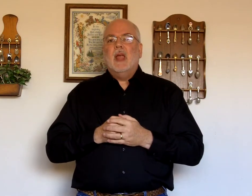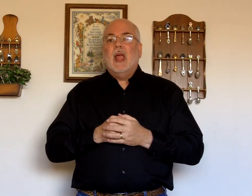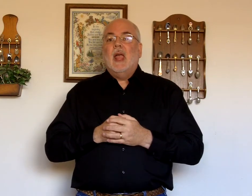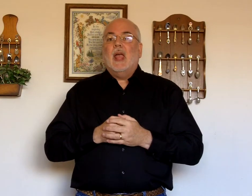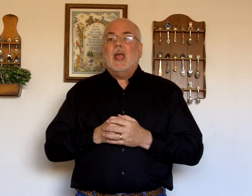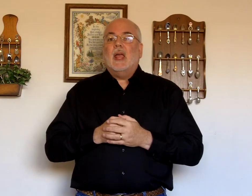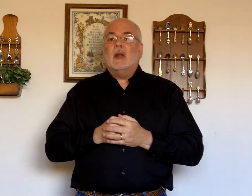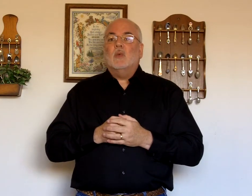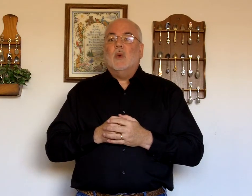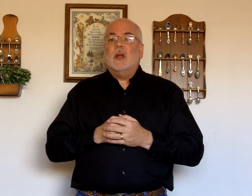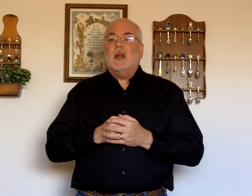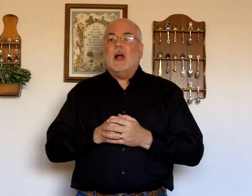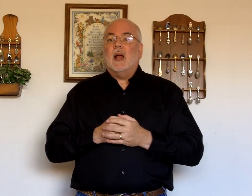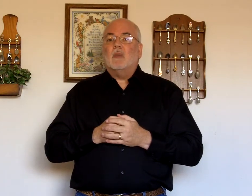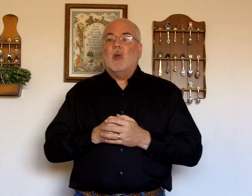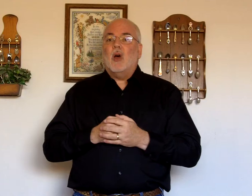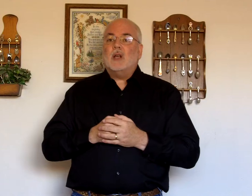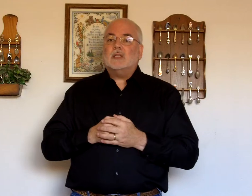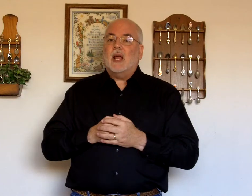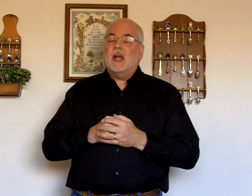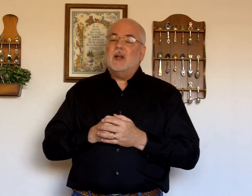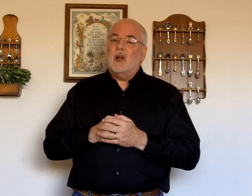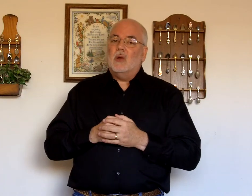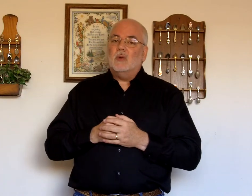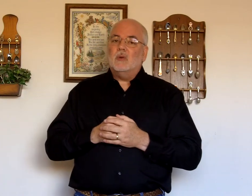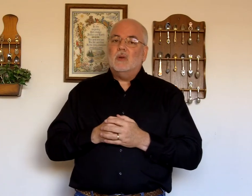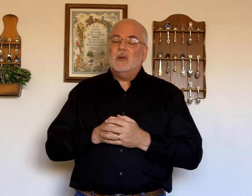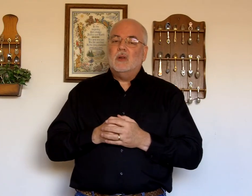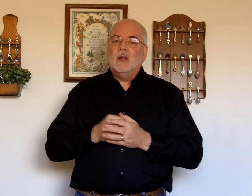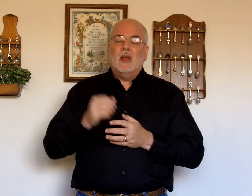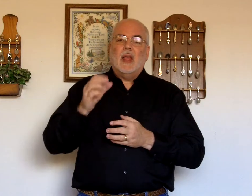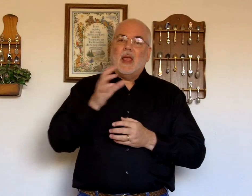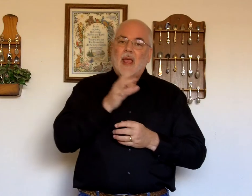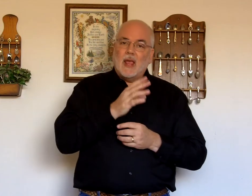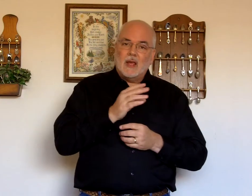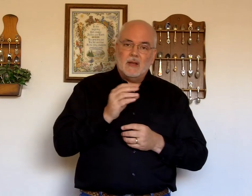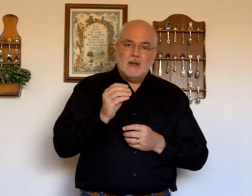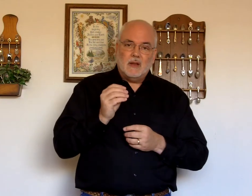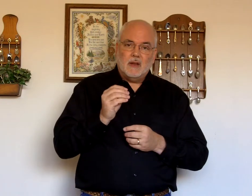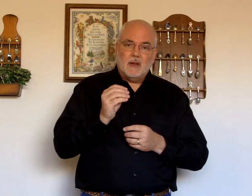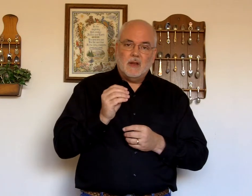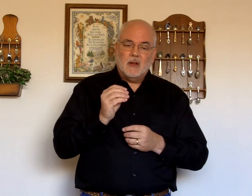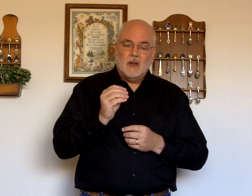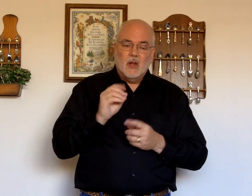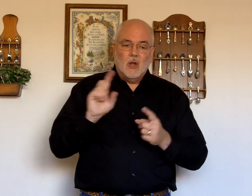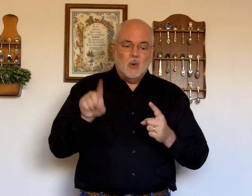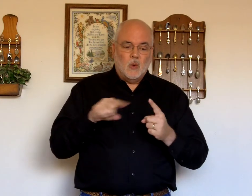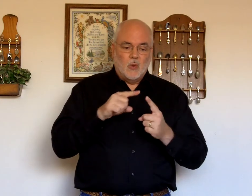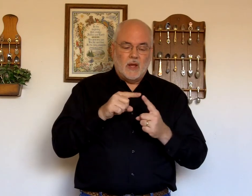And. When. I'm lost. And. And. When.